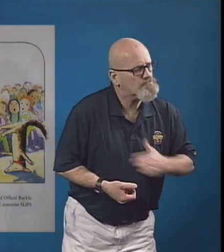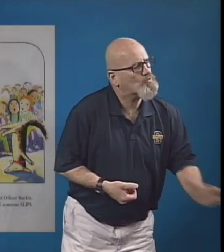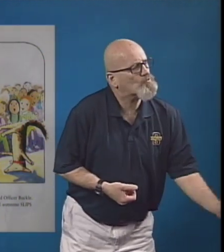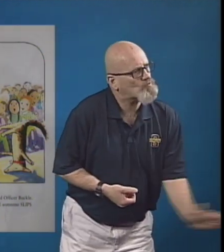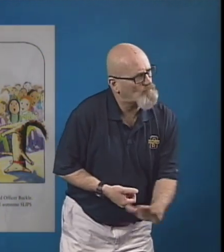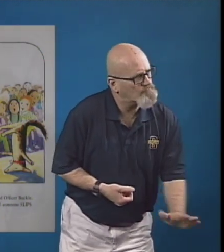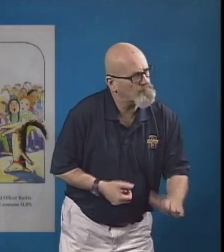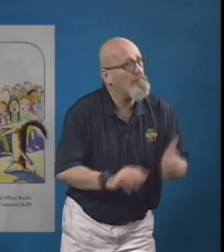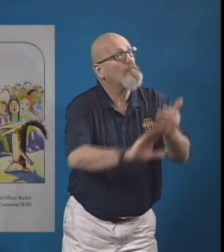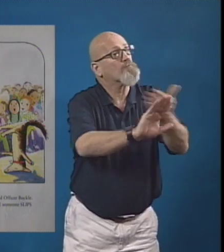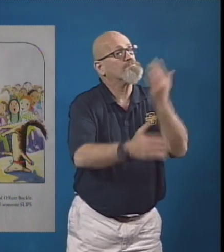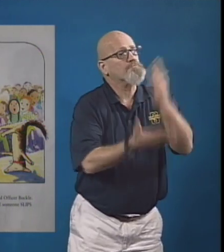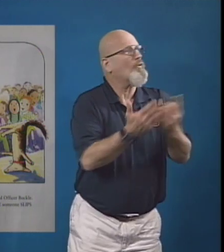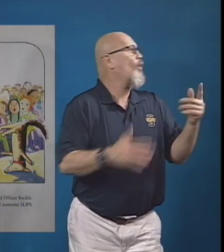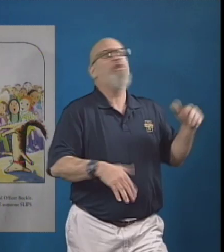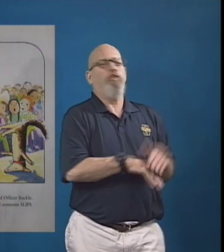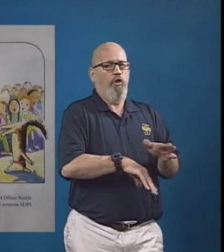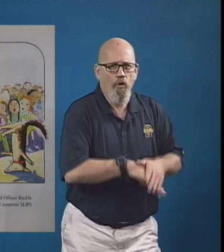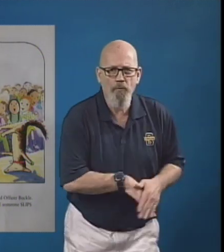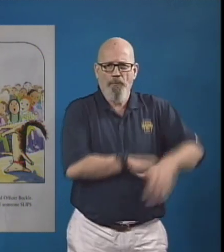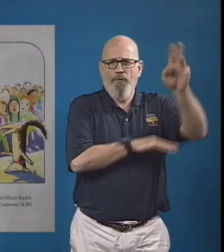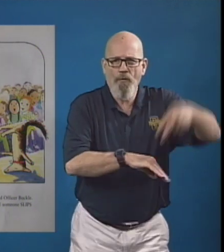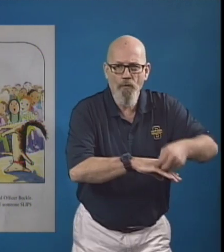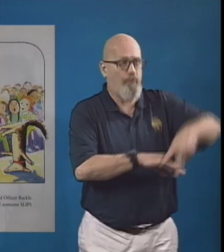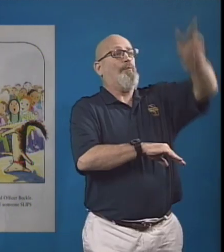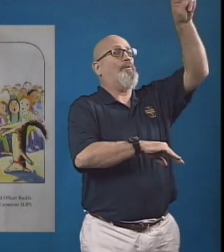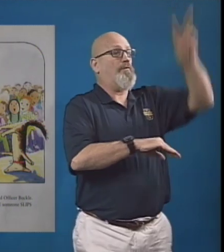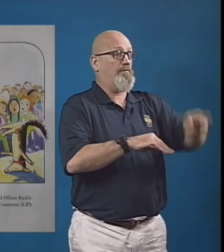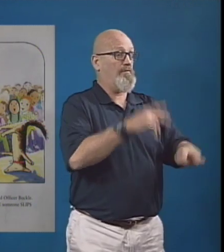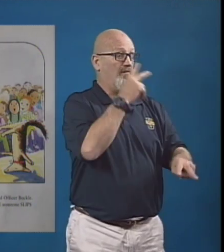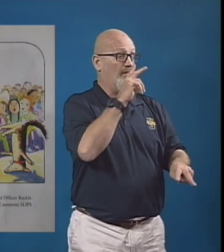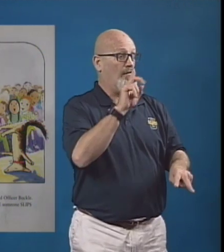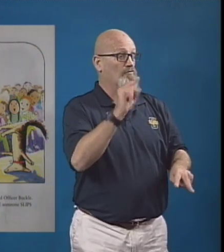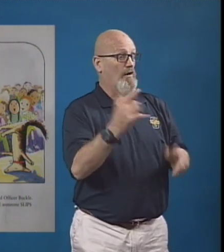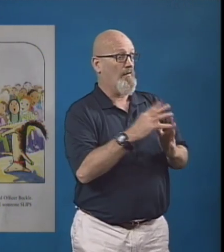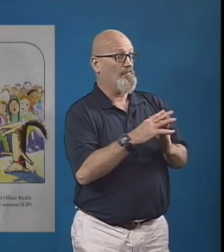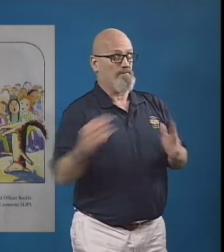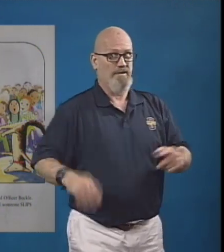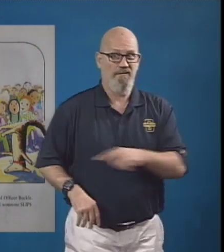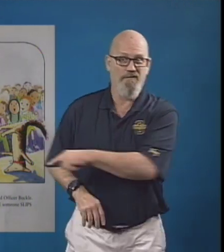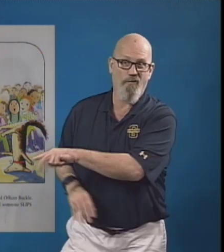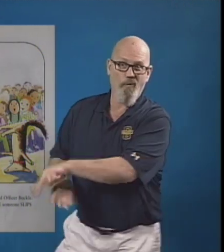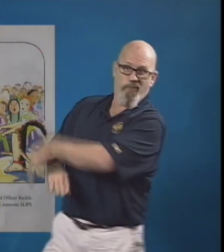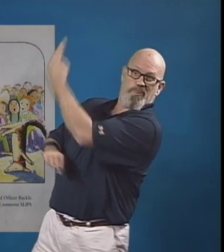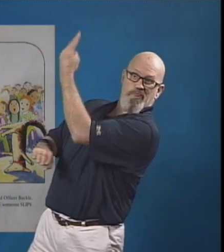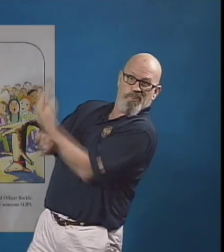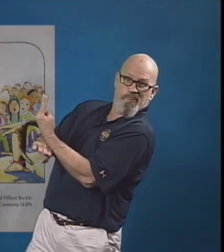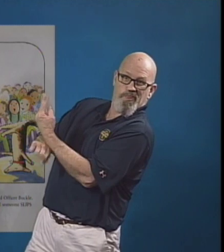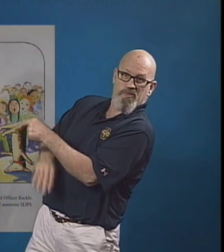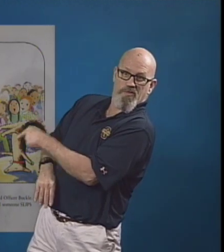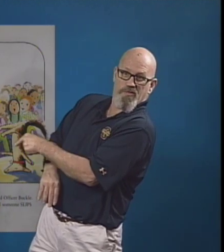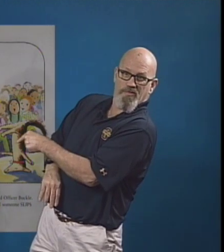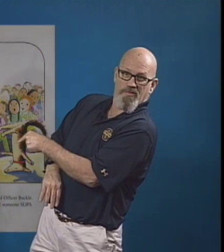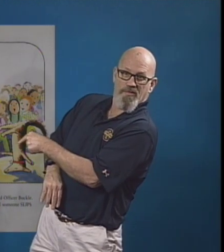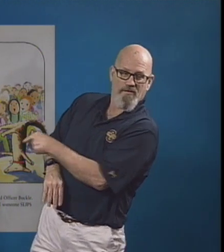Always wipe up spills before someone slips and falls. Look at that.